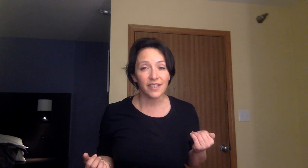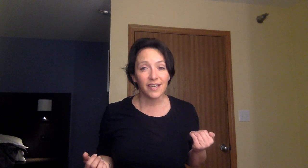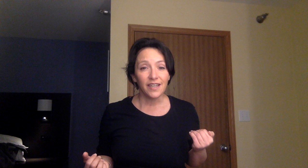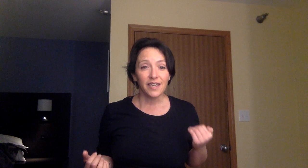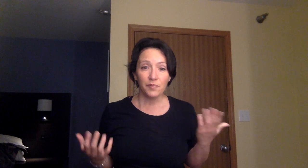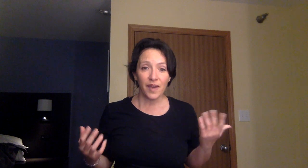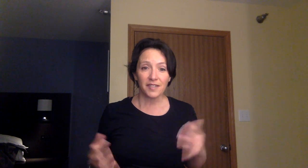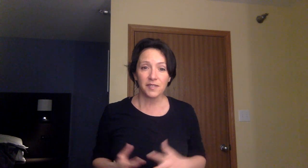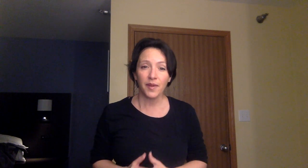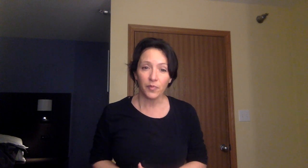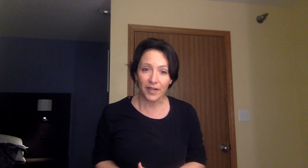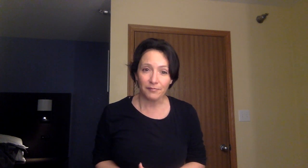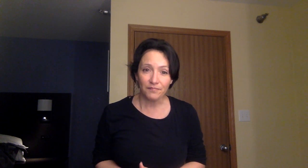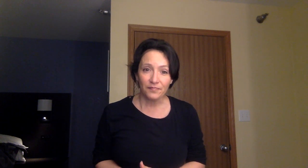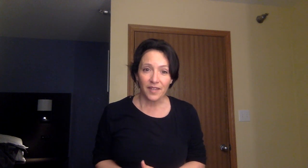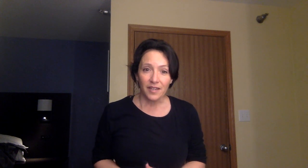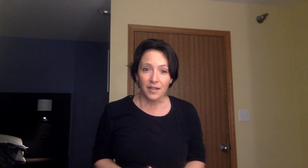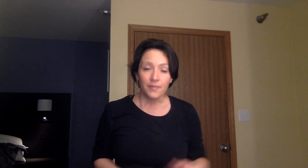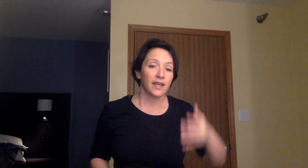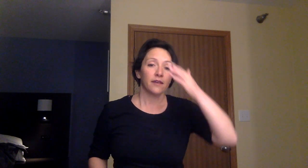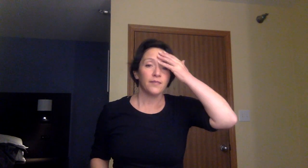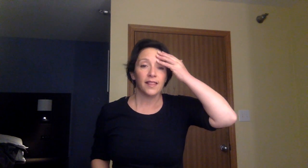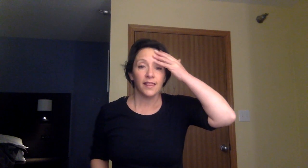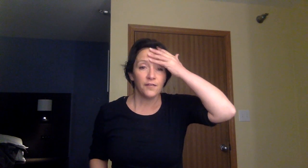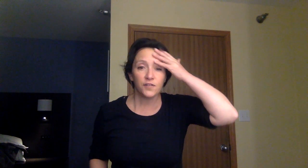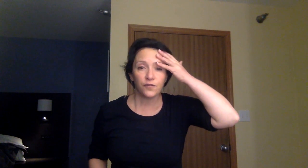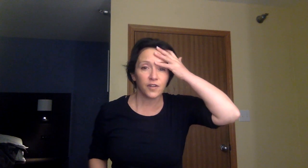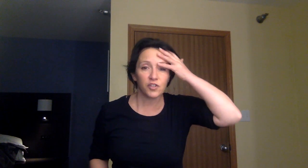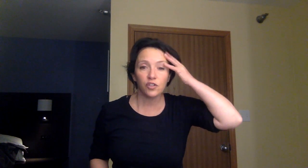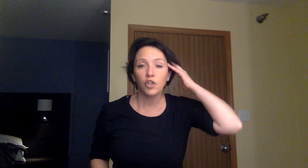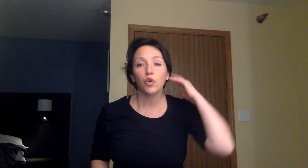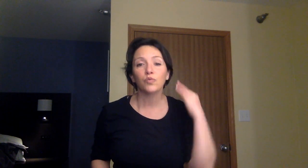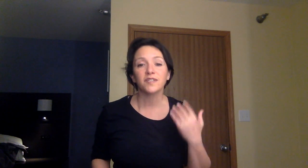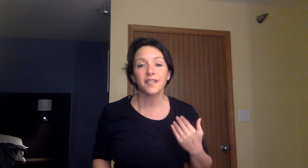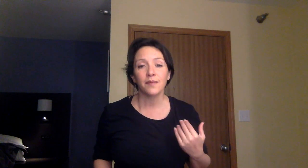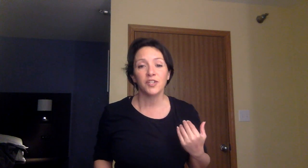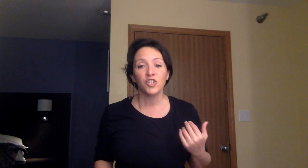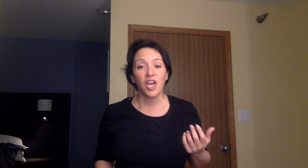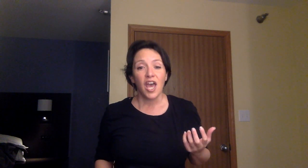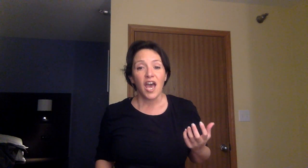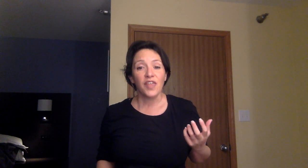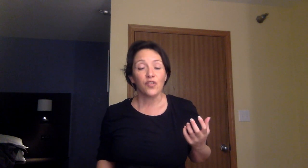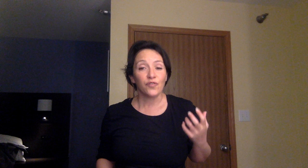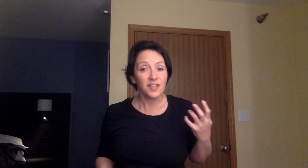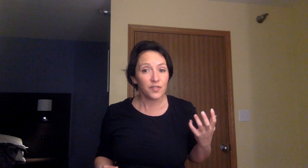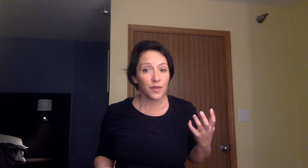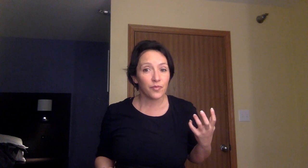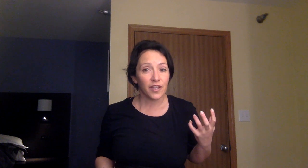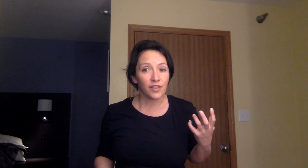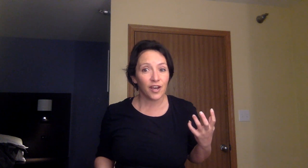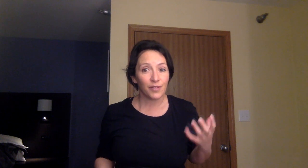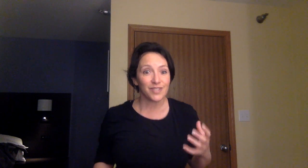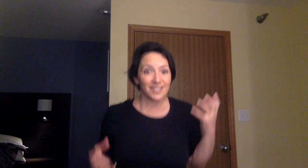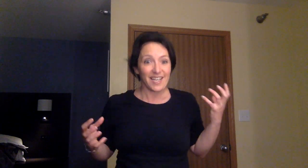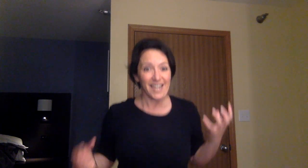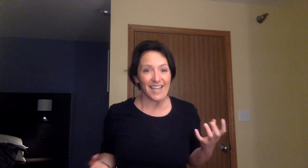impacted my brain. My left frontal lobe was damaged and the rest of my brain thought it was exciting